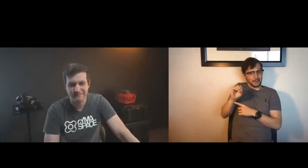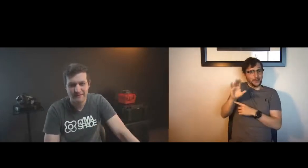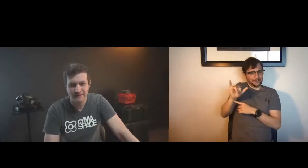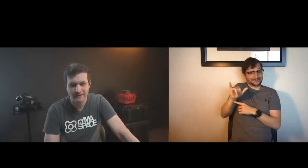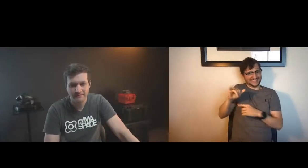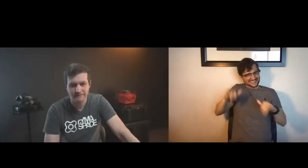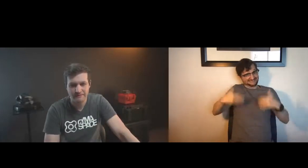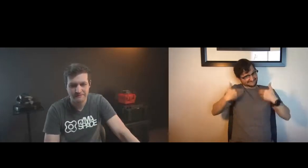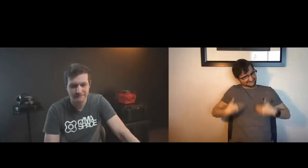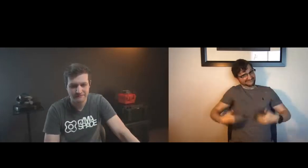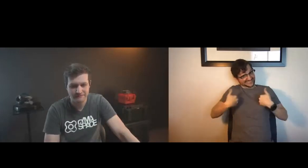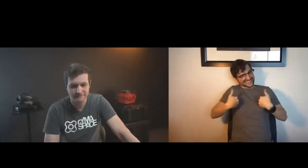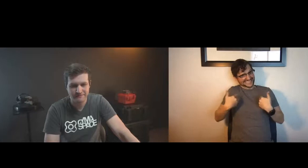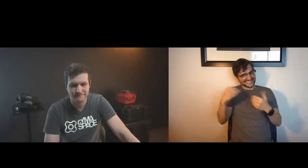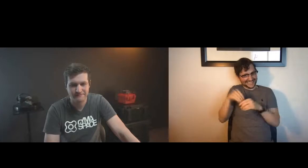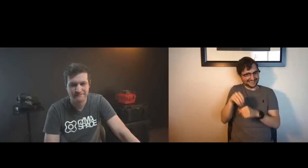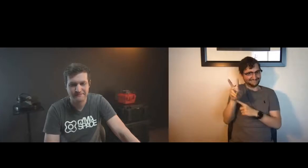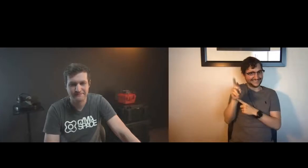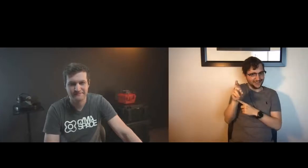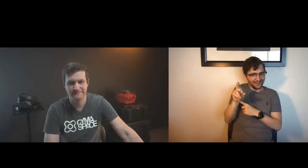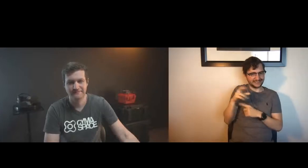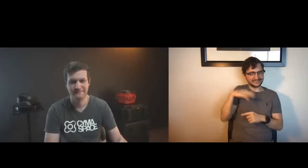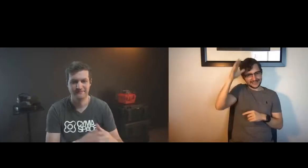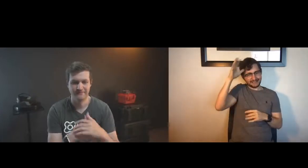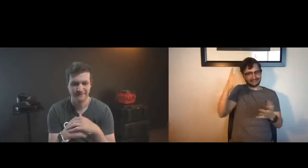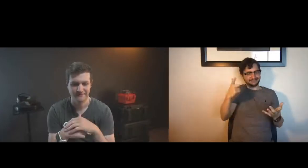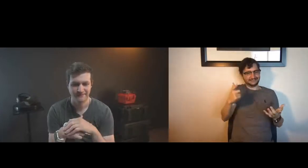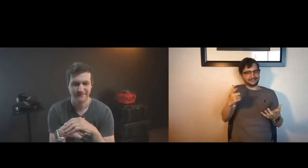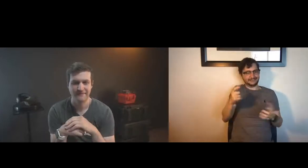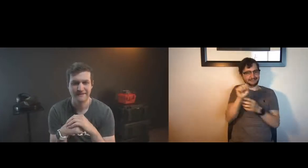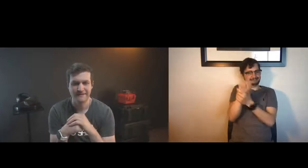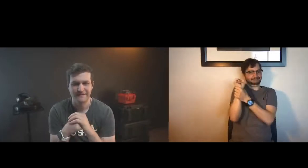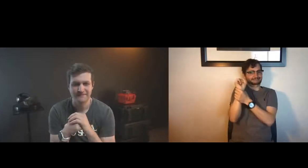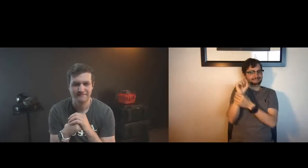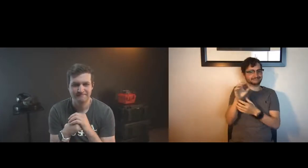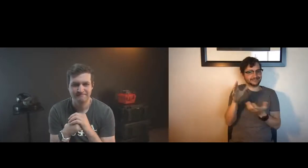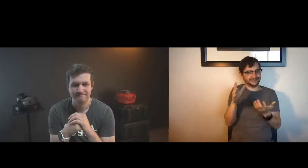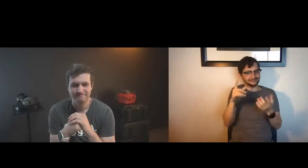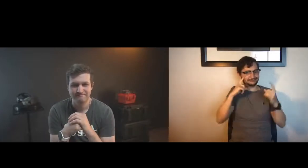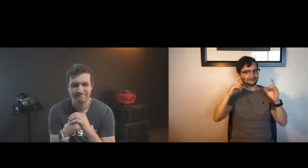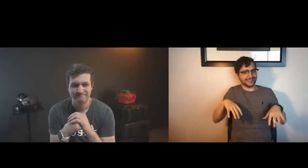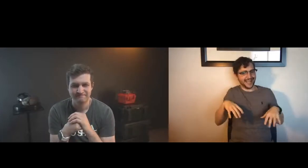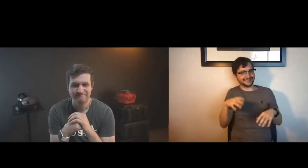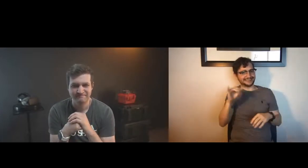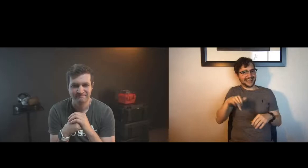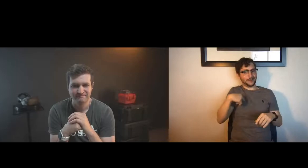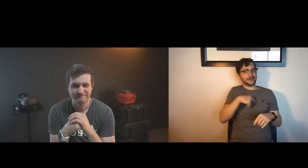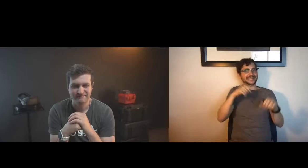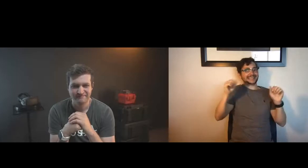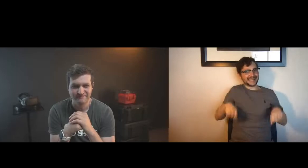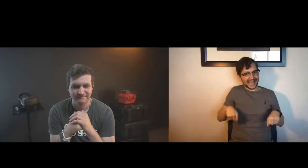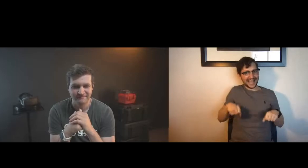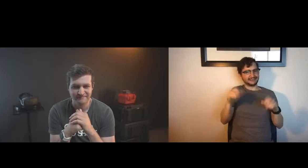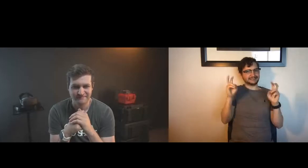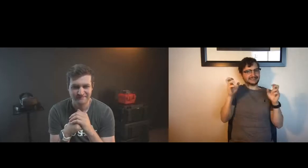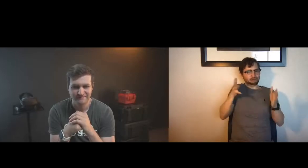use all four of my fingers i went ahead and spelled my name said i was in vr and i met my dad was just blown